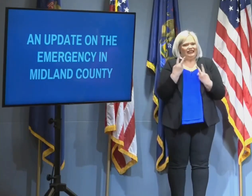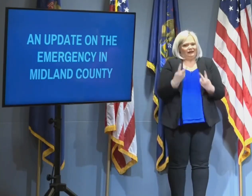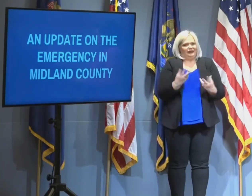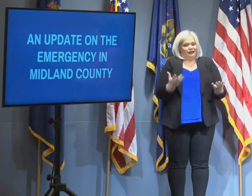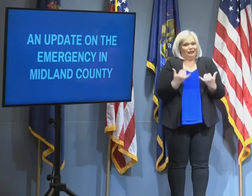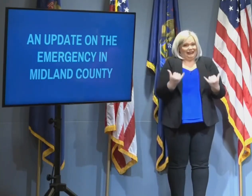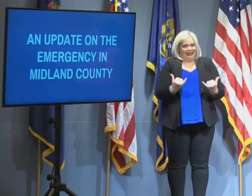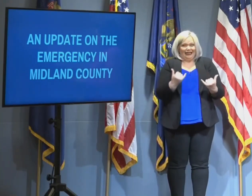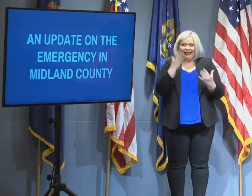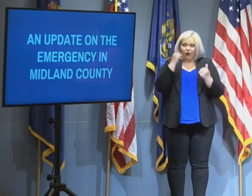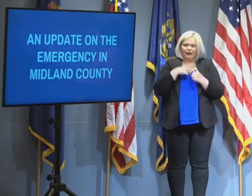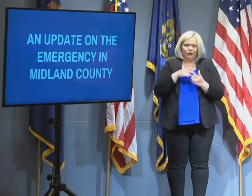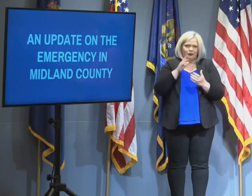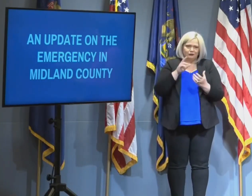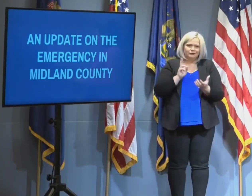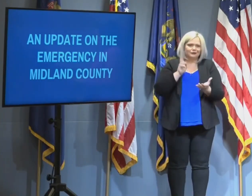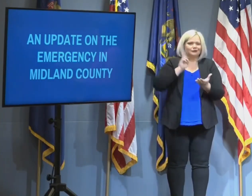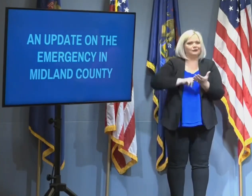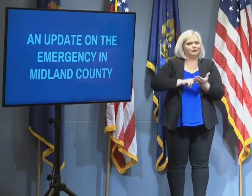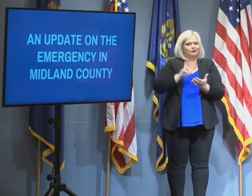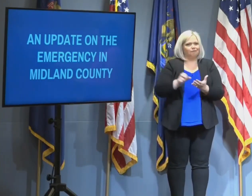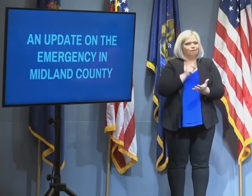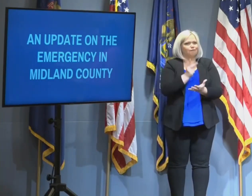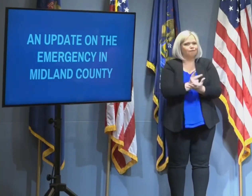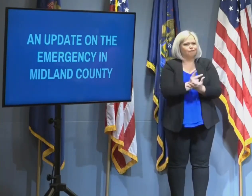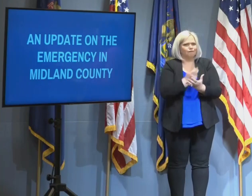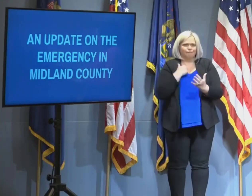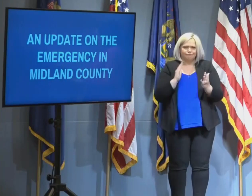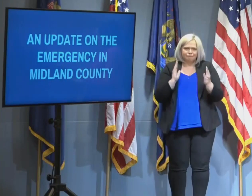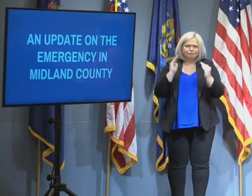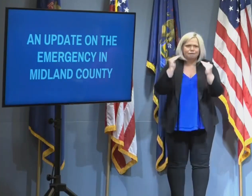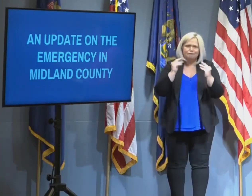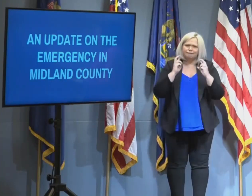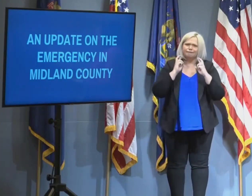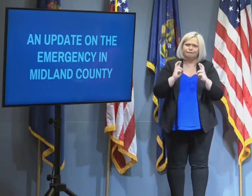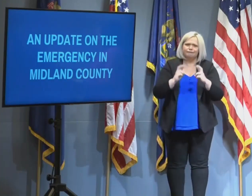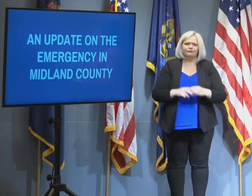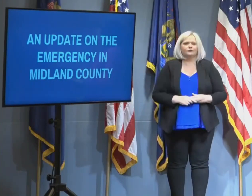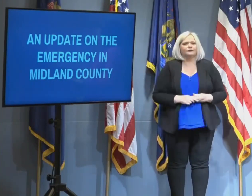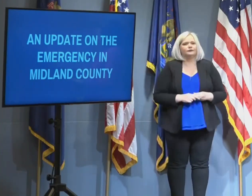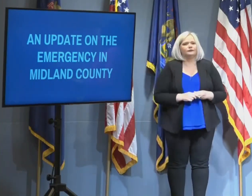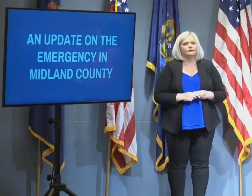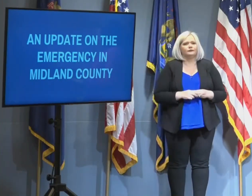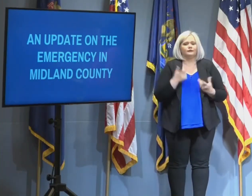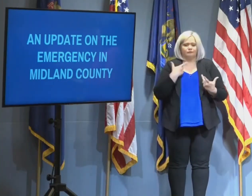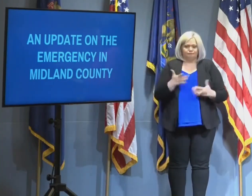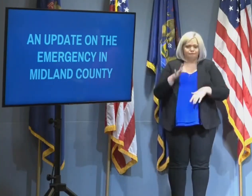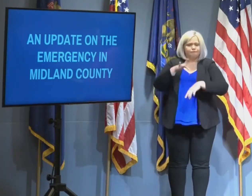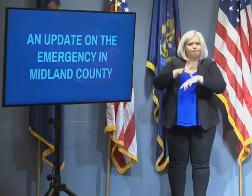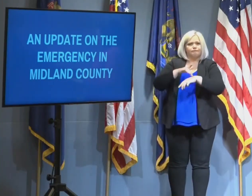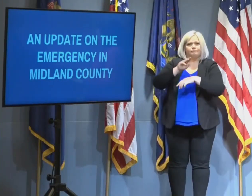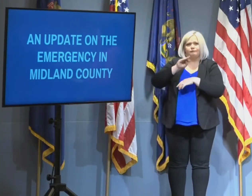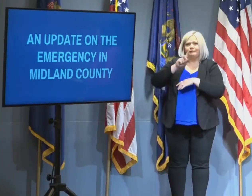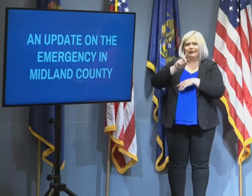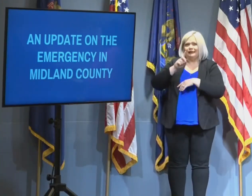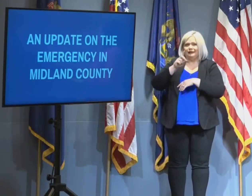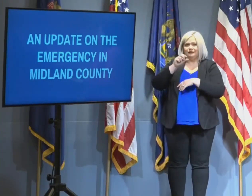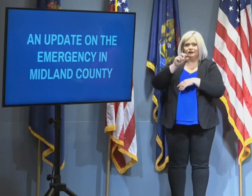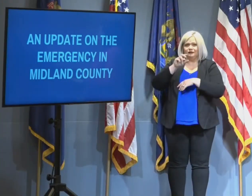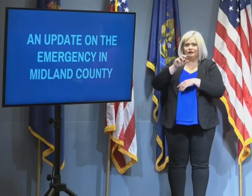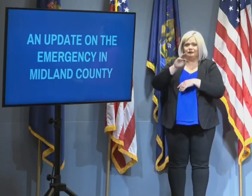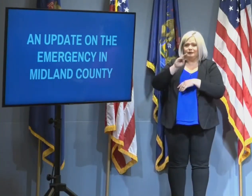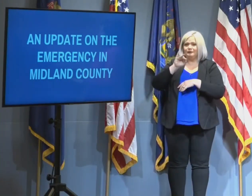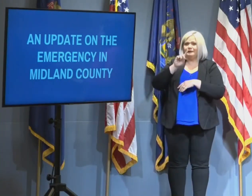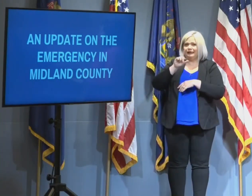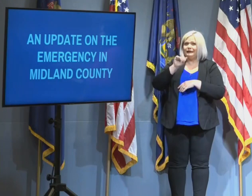my fervent hope. I've traveled to see the impacted areas yesterday and to survey the damage,